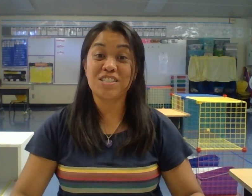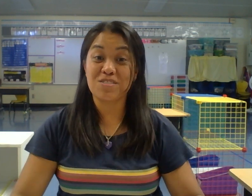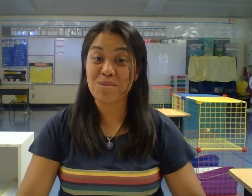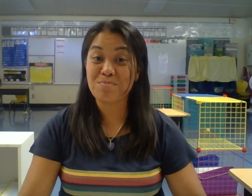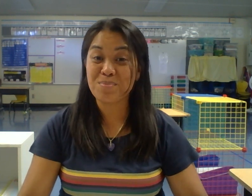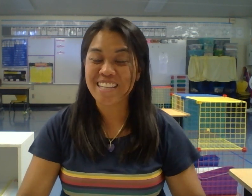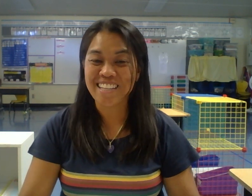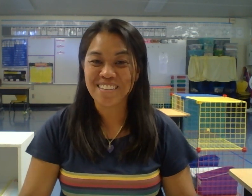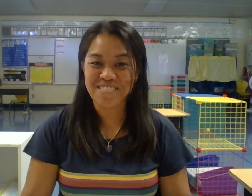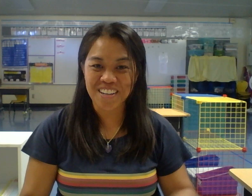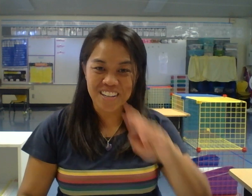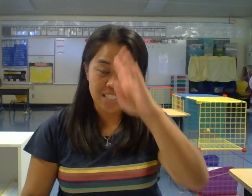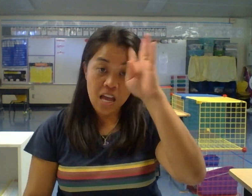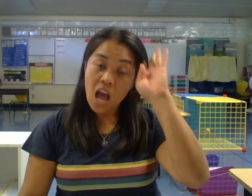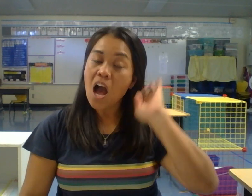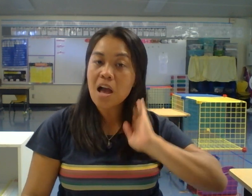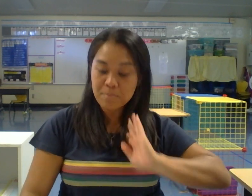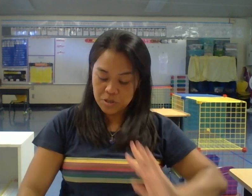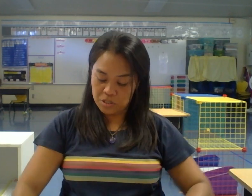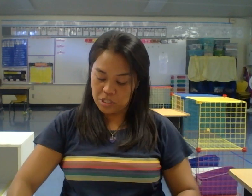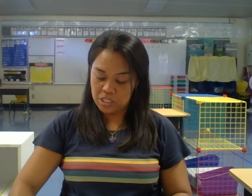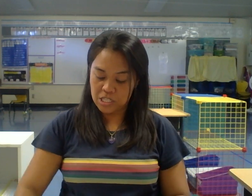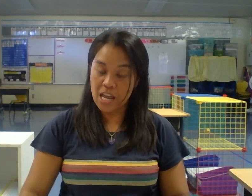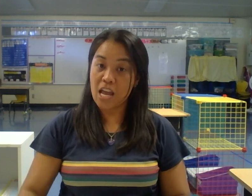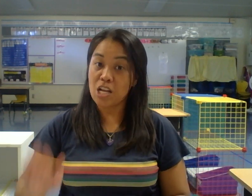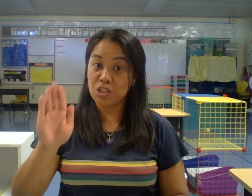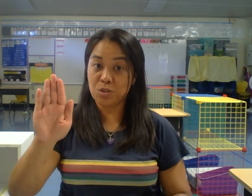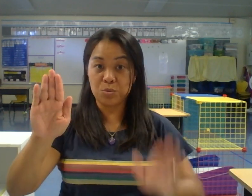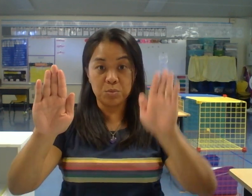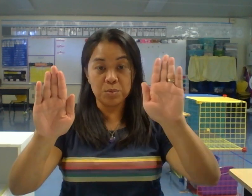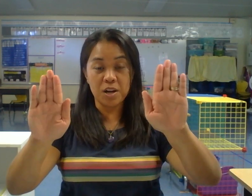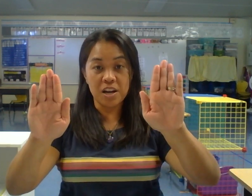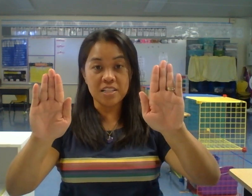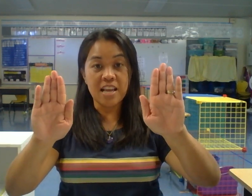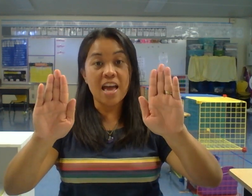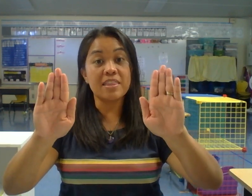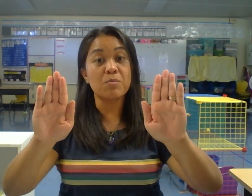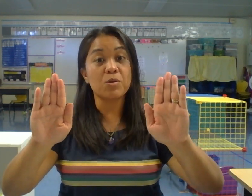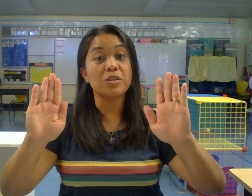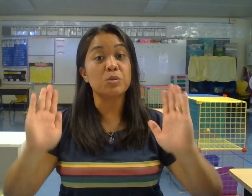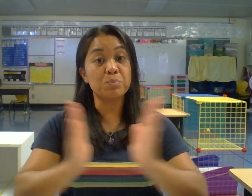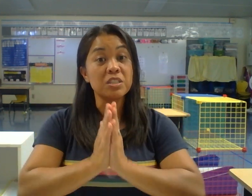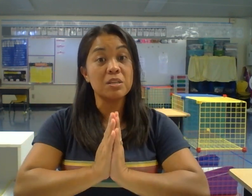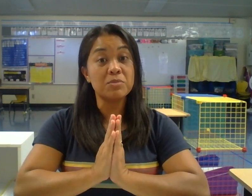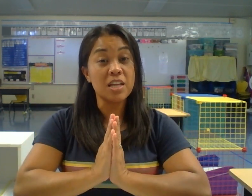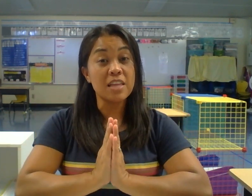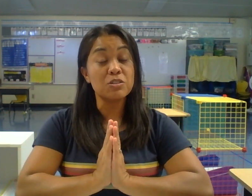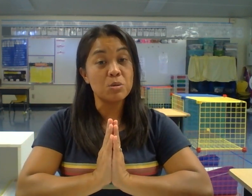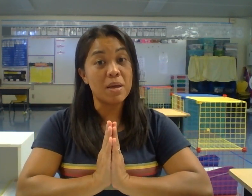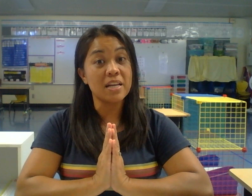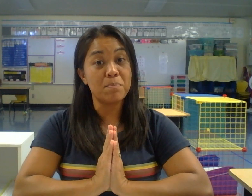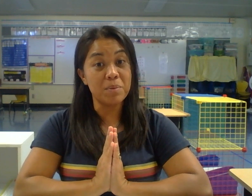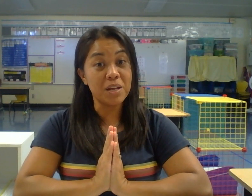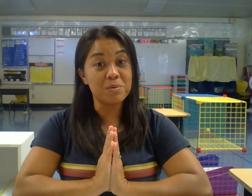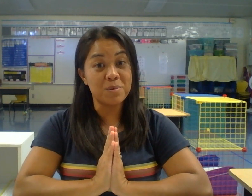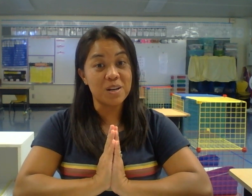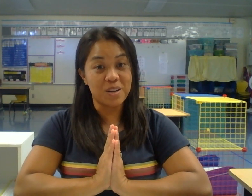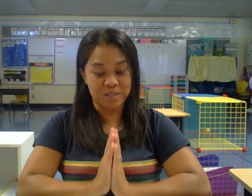do some blending words. I'm going to say two words and then we're going to put them together to make a bigger word.